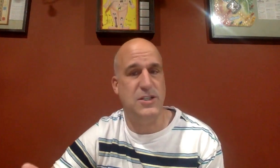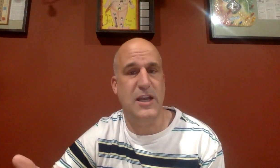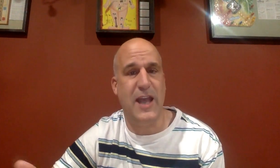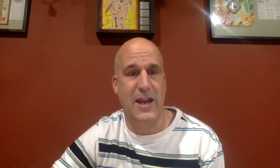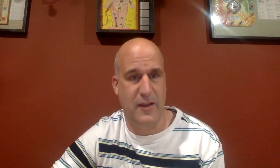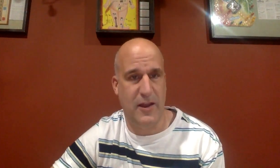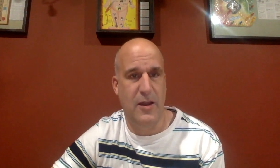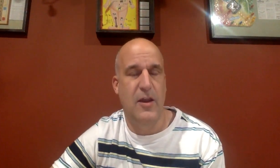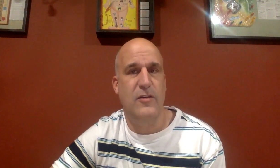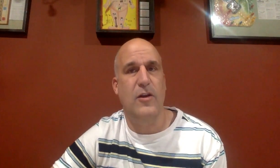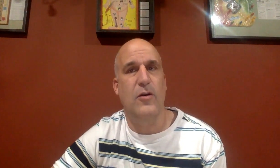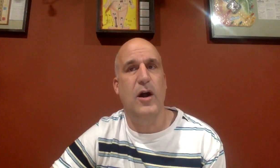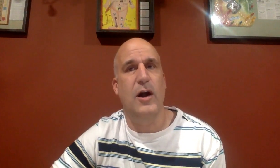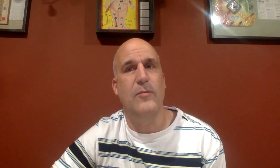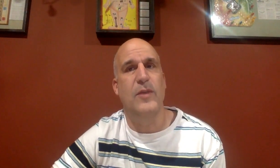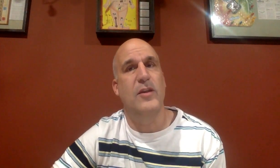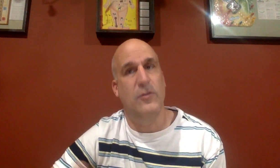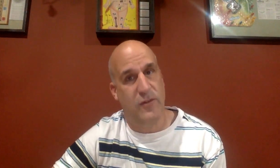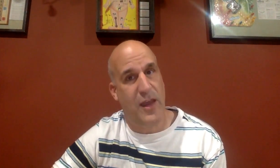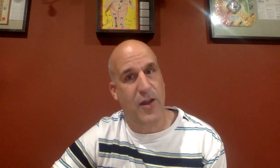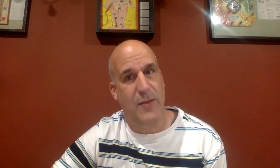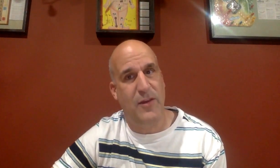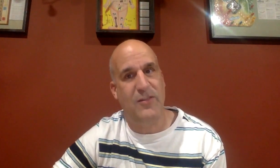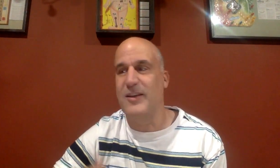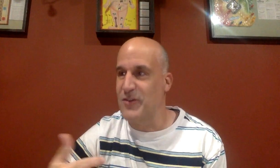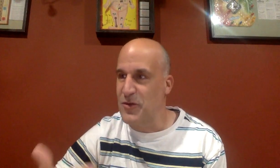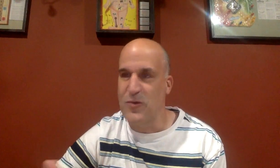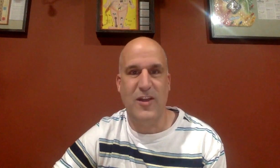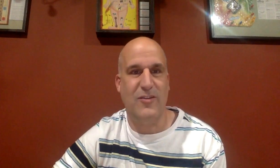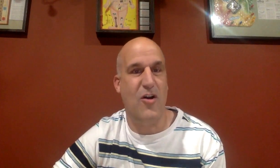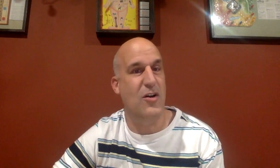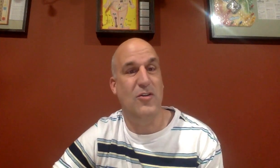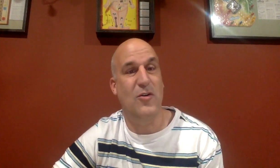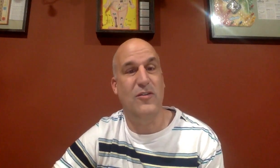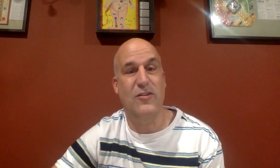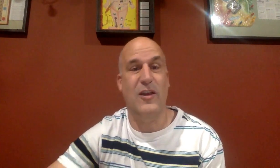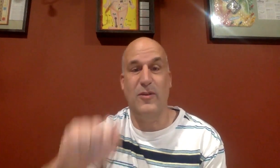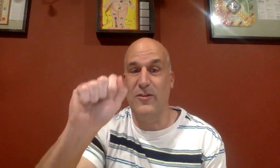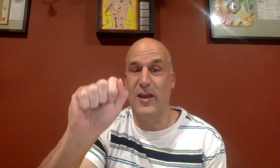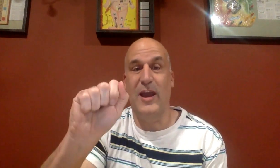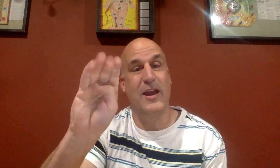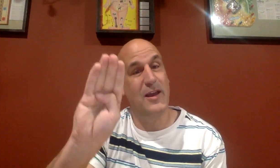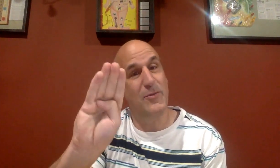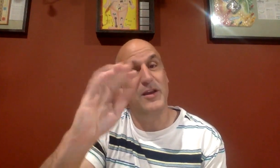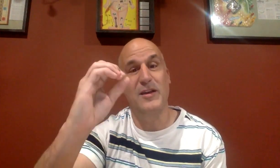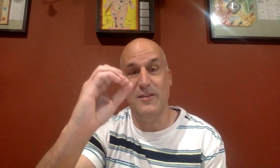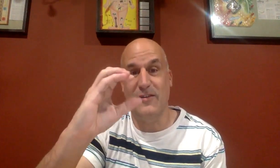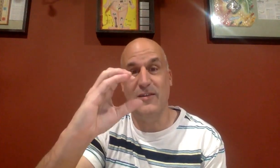just like anything. So, um, you know, saying your ABCs, you know, you use that song. You can always do the same thing in A, B, C,